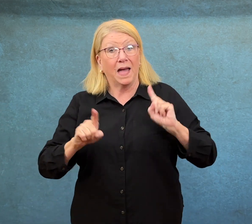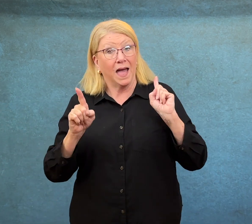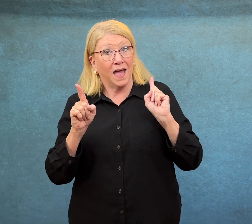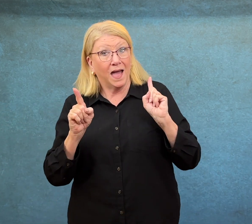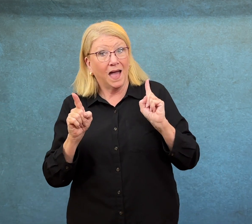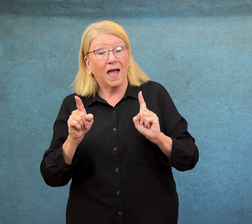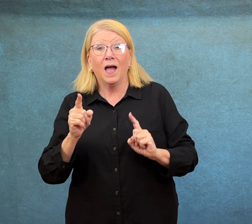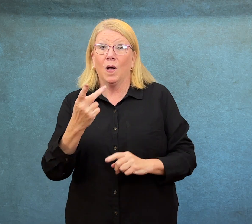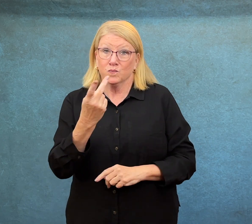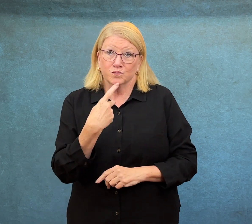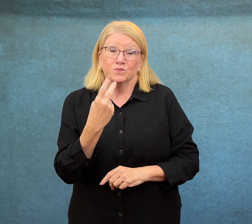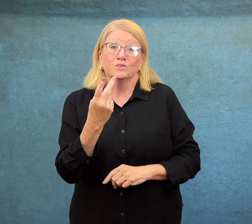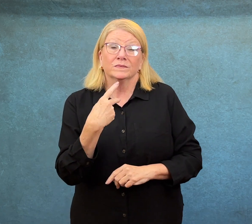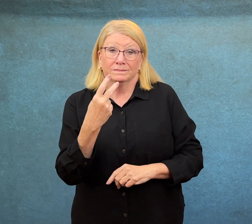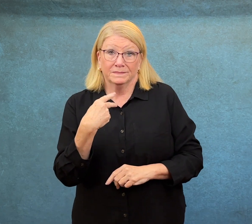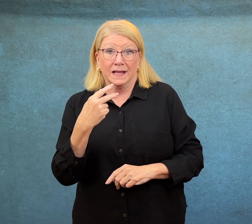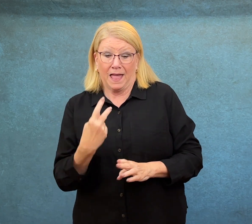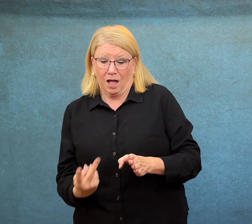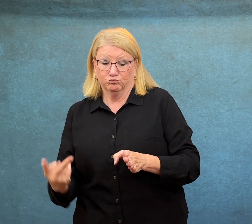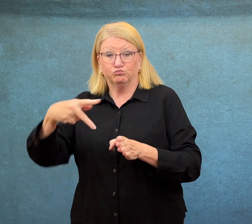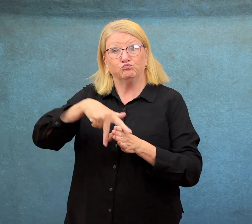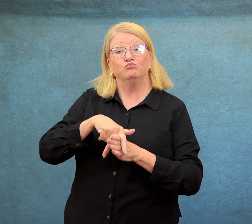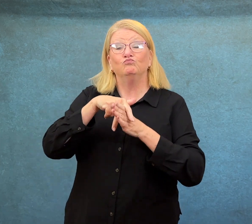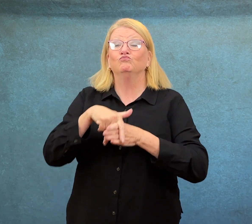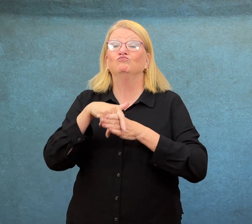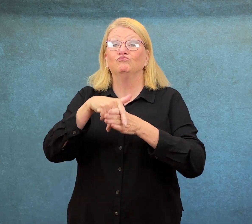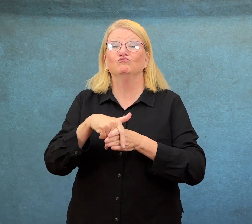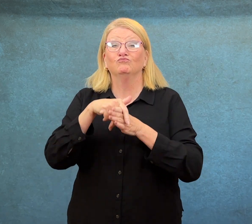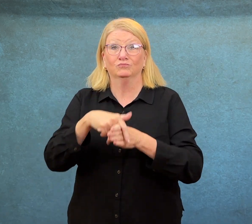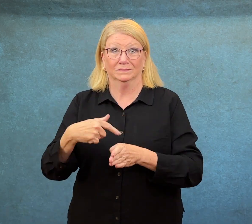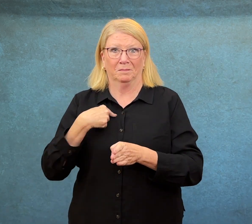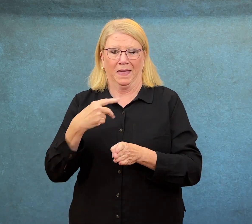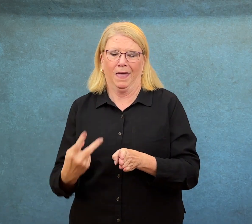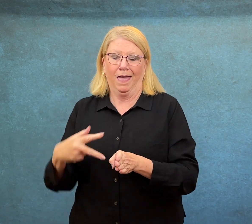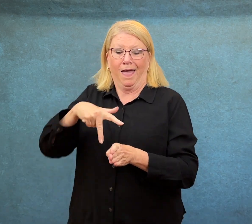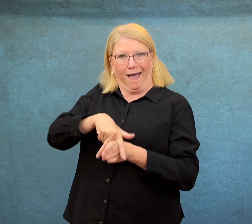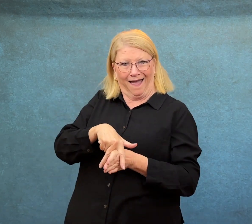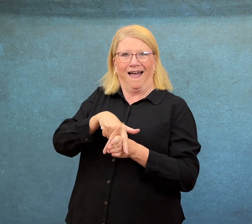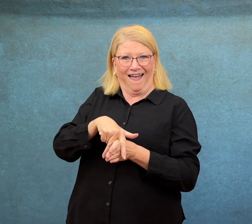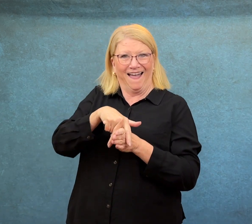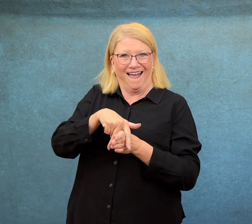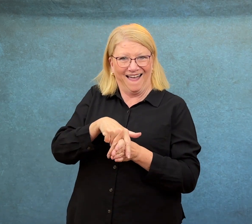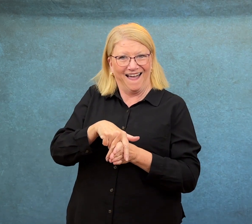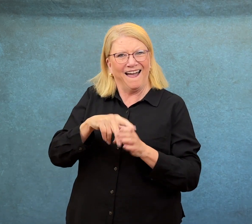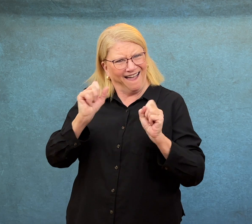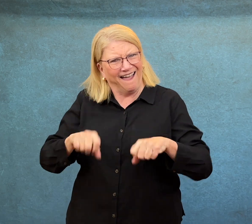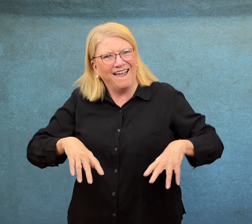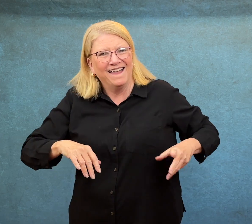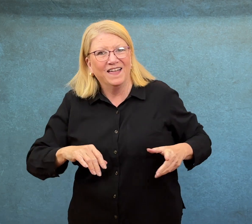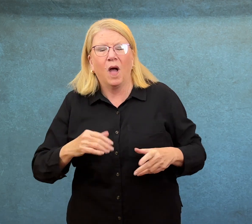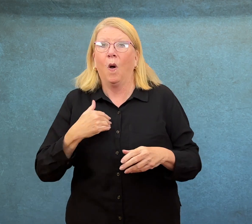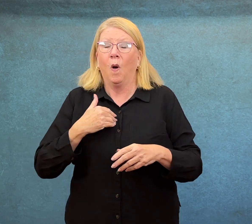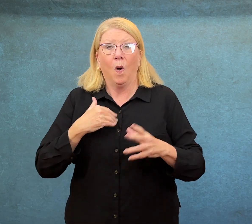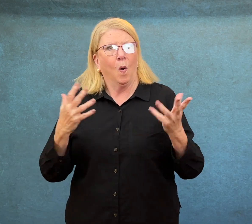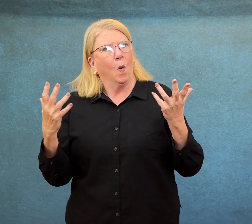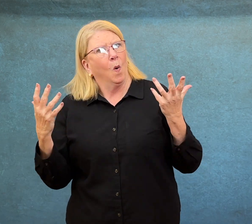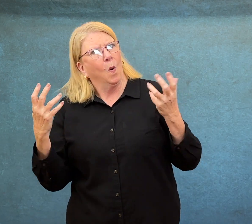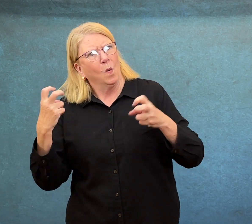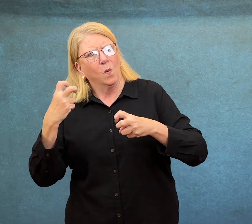you atop a tricycle. But so easy oscillating with you on an ostrich in the ocean.